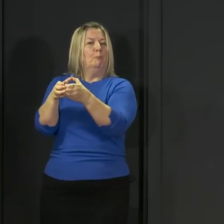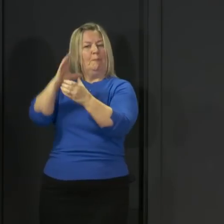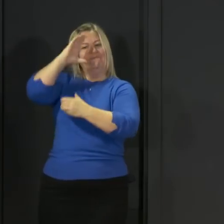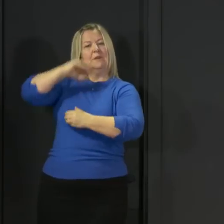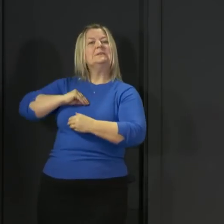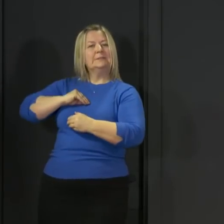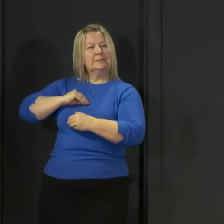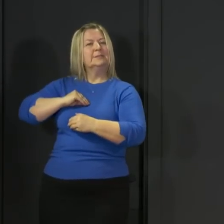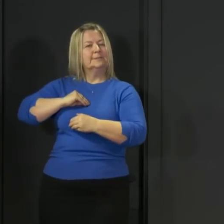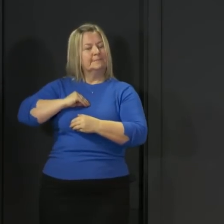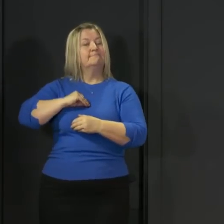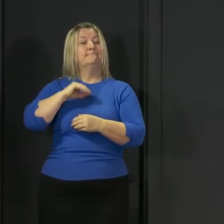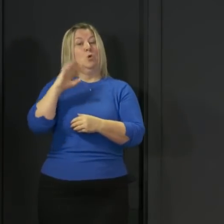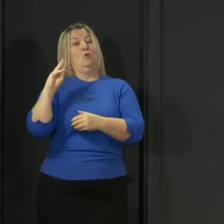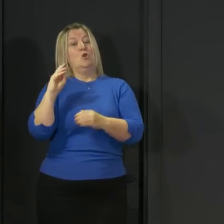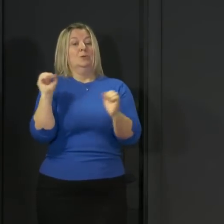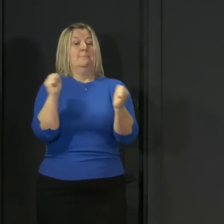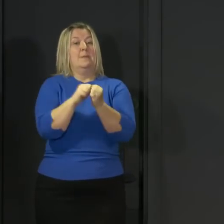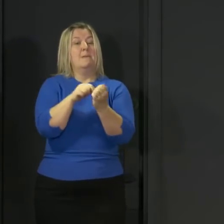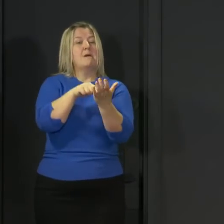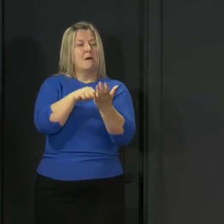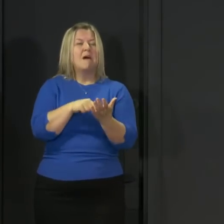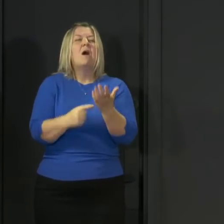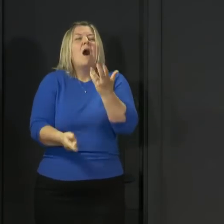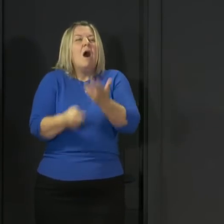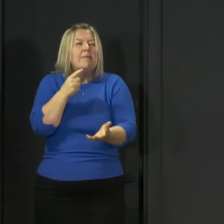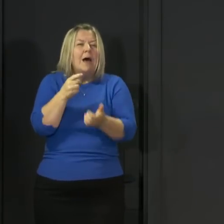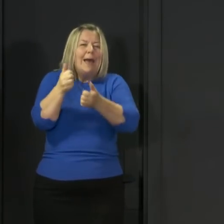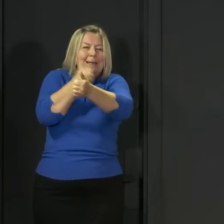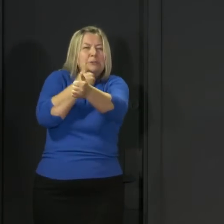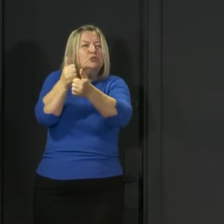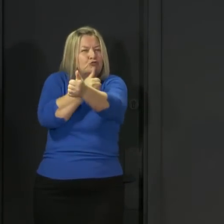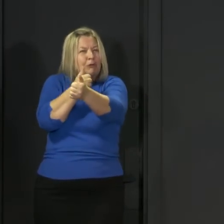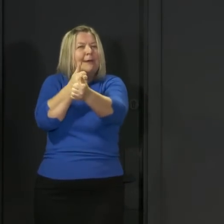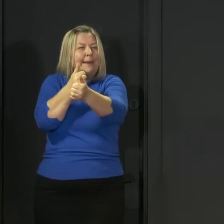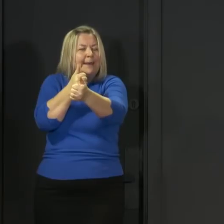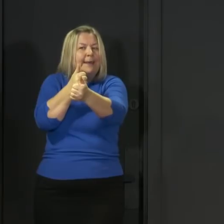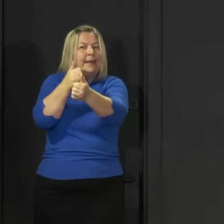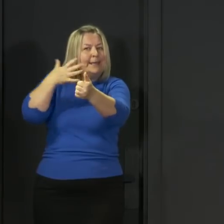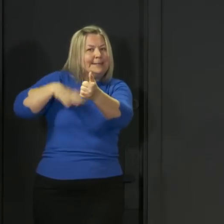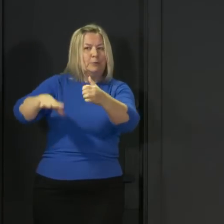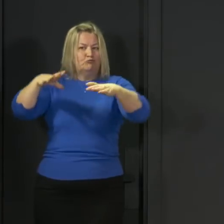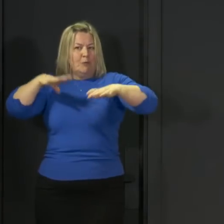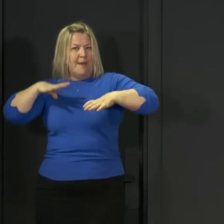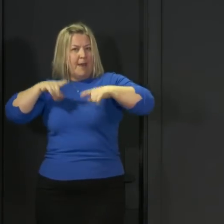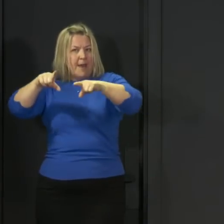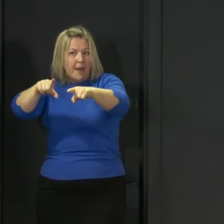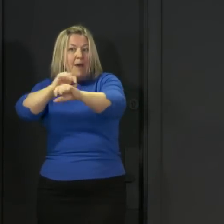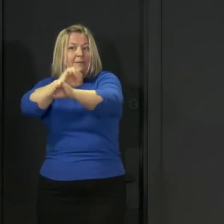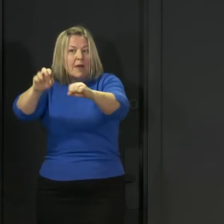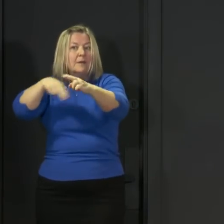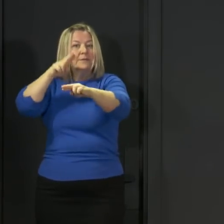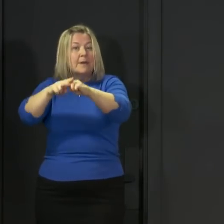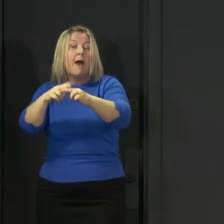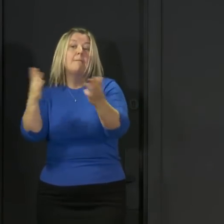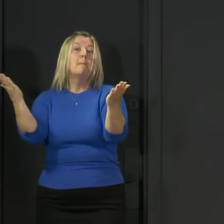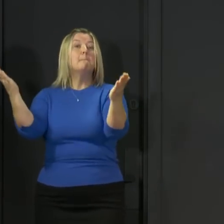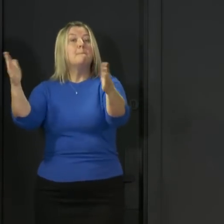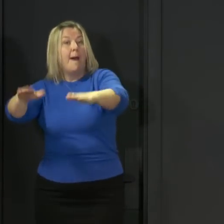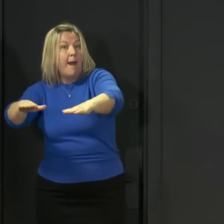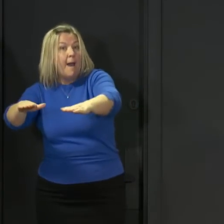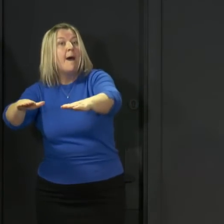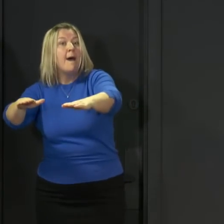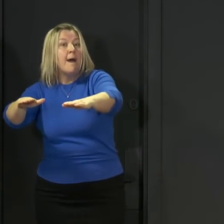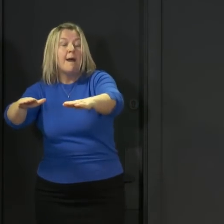set out guidance for key industries on the changes they will need to make to ensure that their employees and customers are